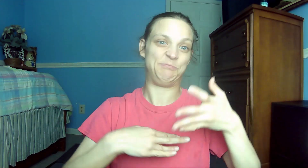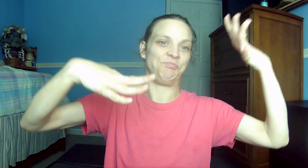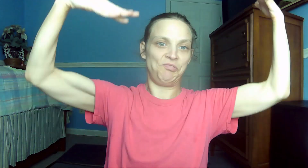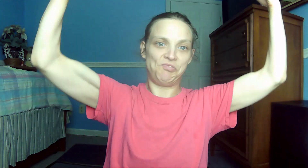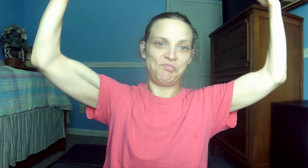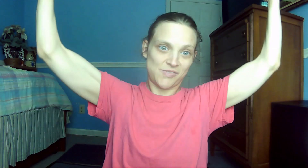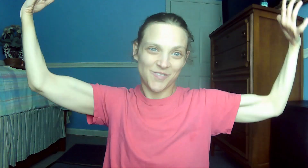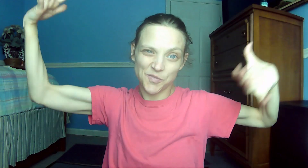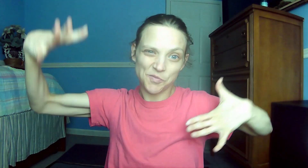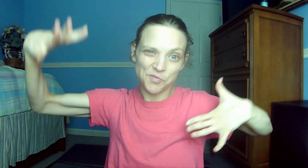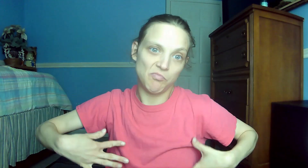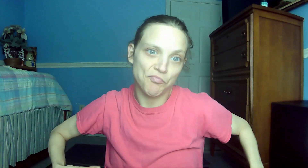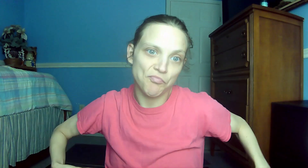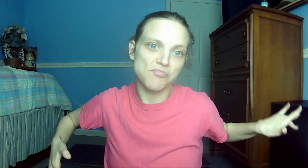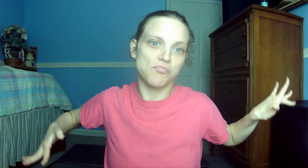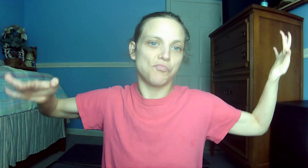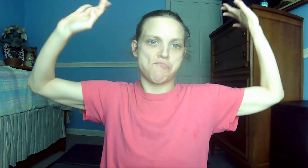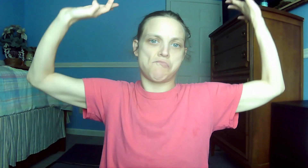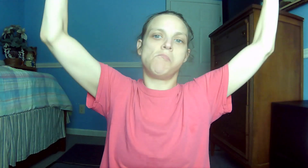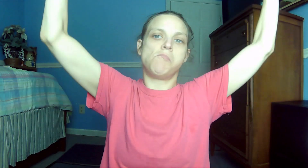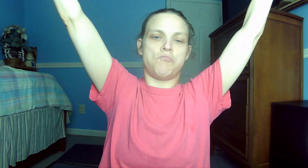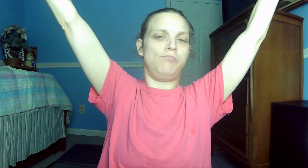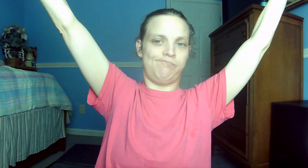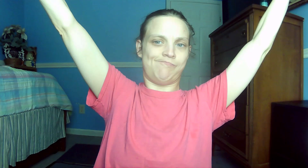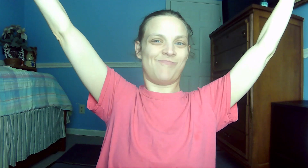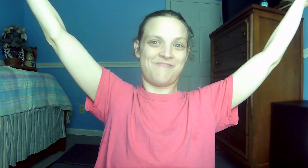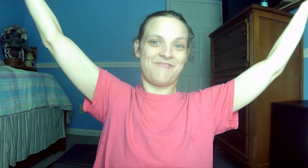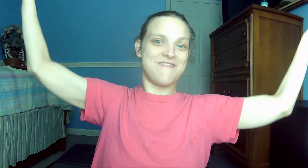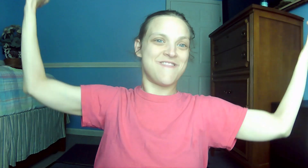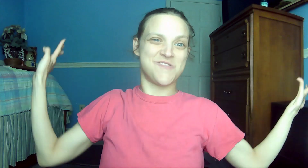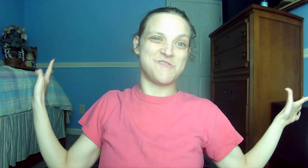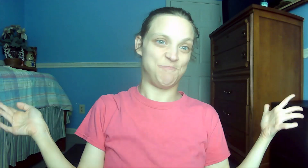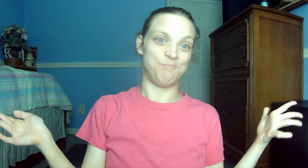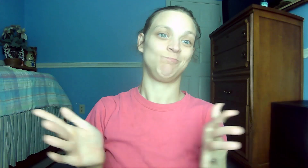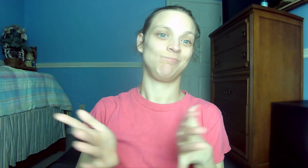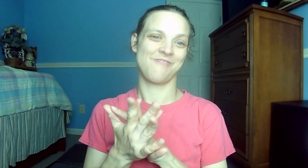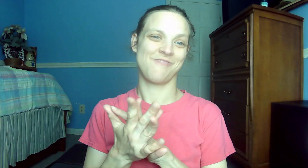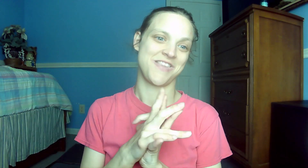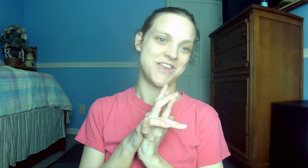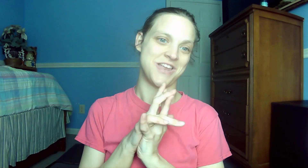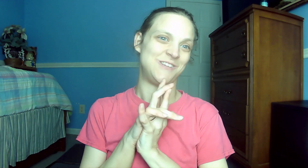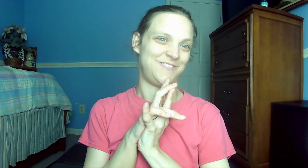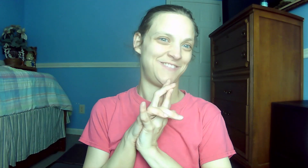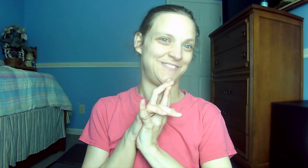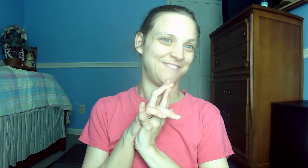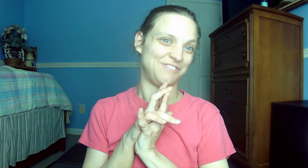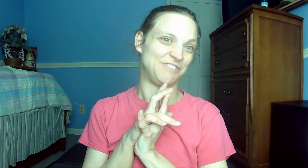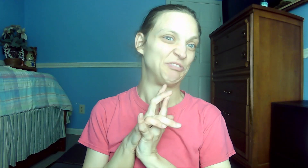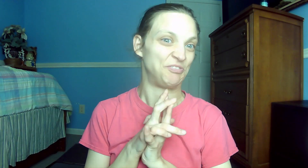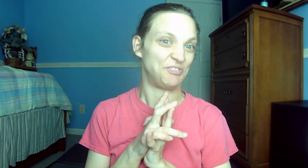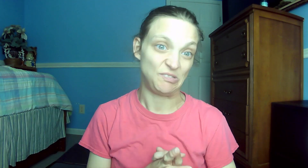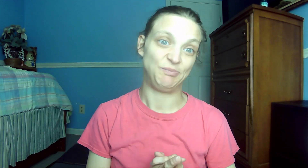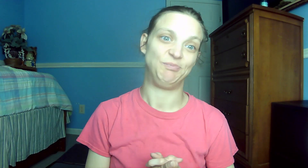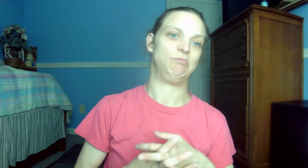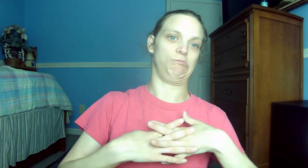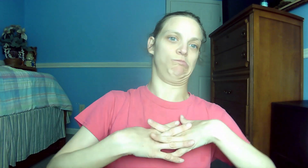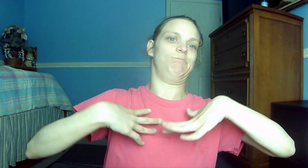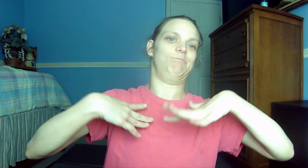all unrighteousness. 55. Galatians 5.22 But the fruit of the Spirit is love, joy,